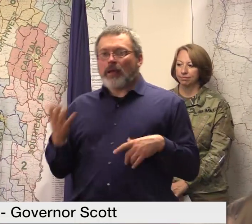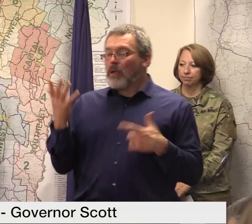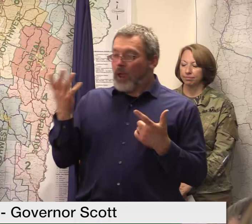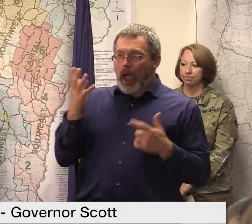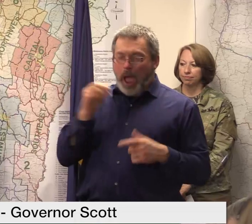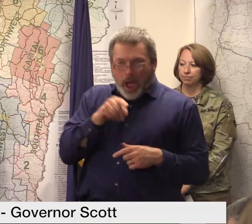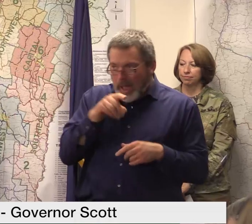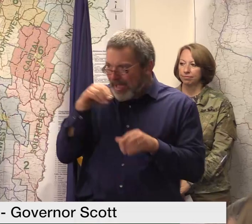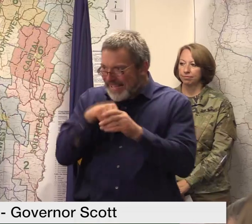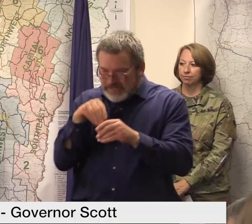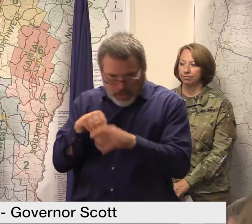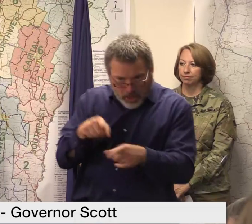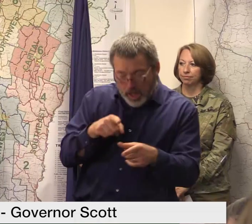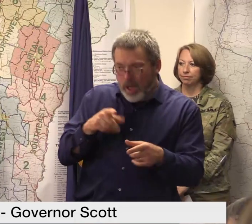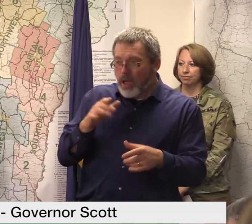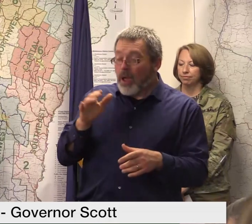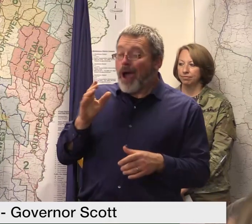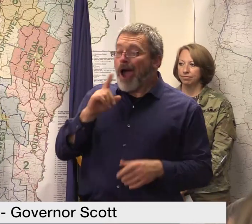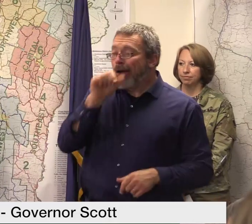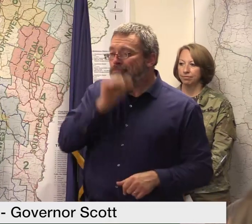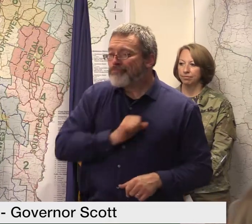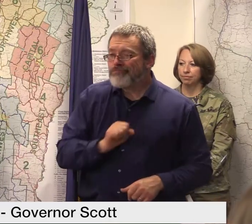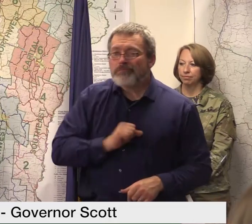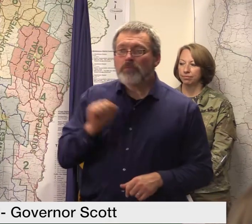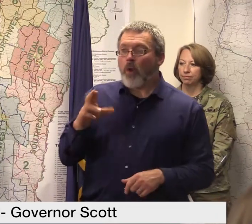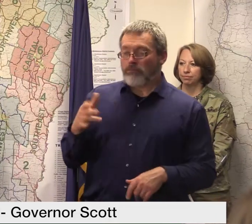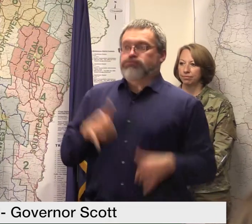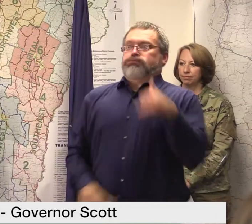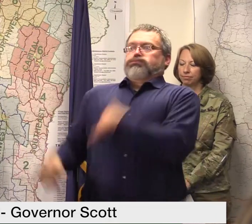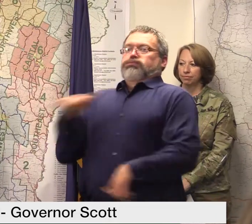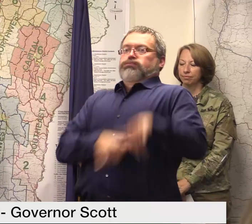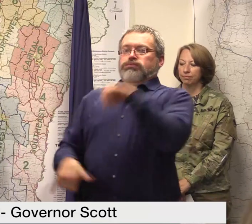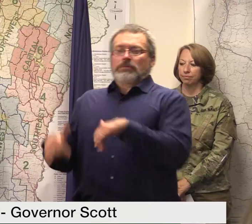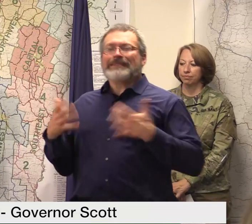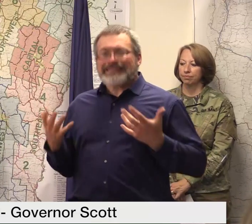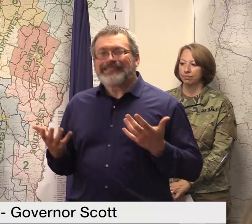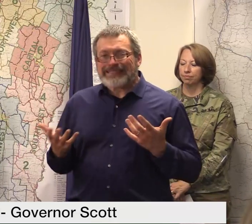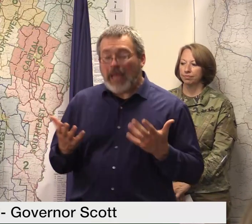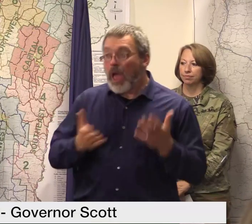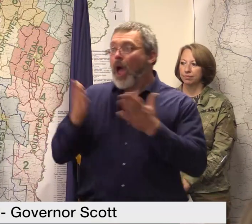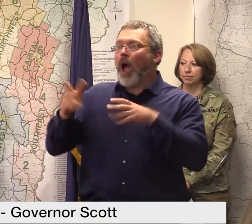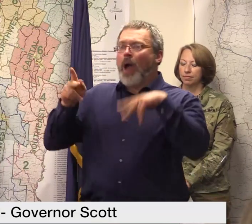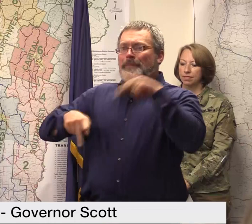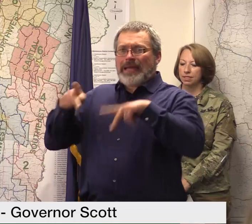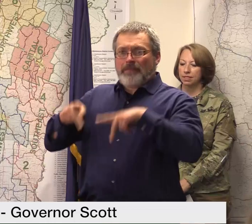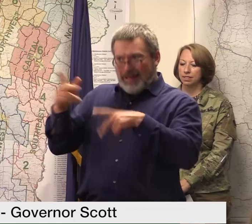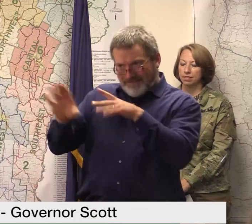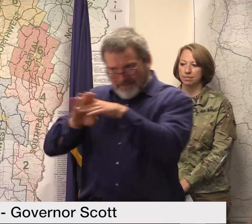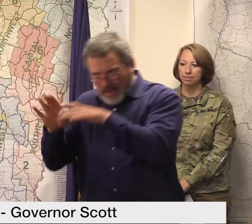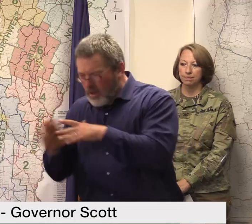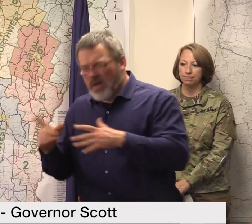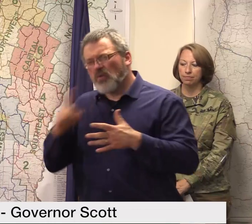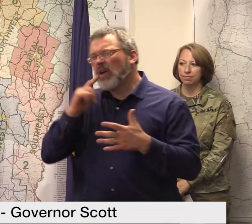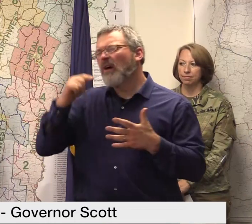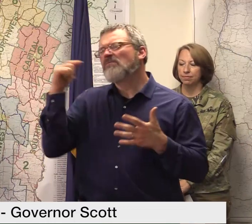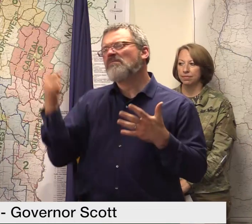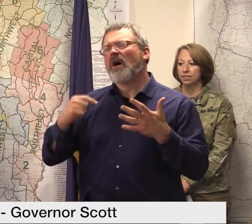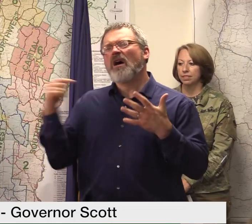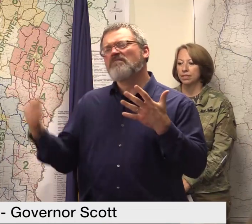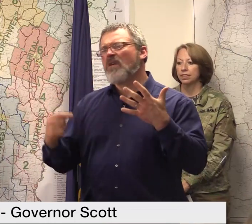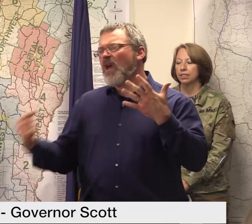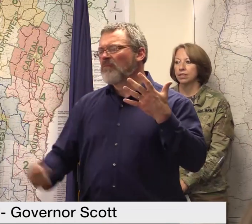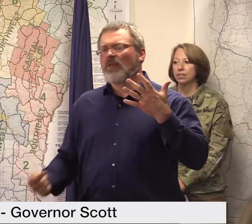and then overall the other number of homes that were affected across the county and then as governor said you know what's the overall